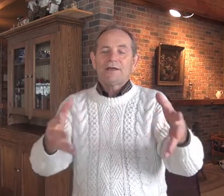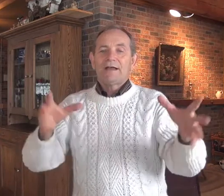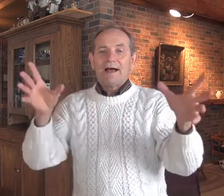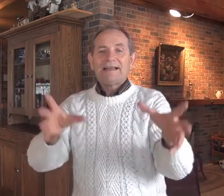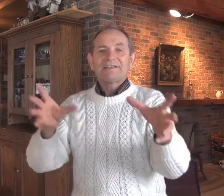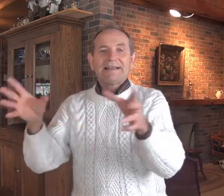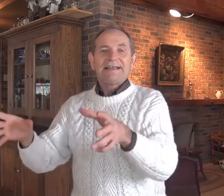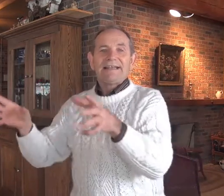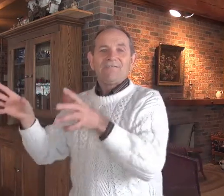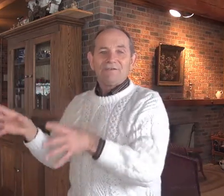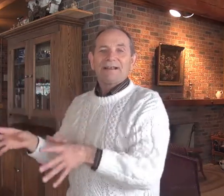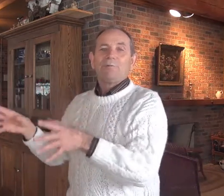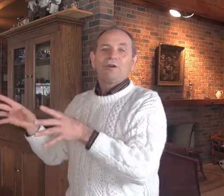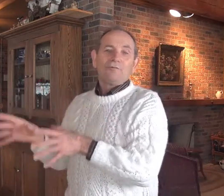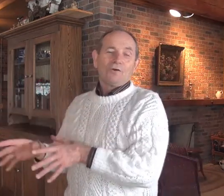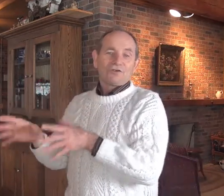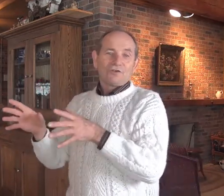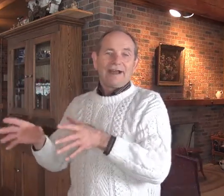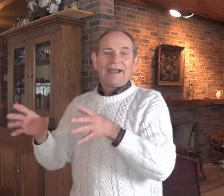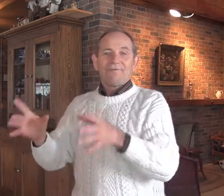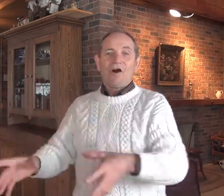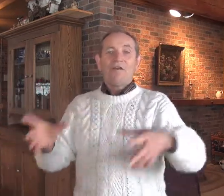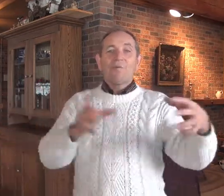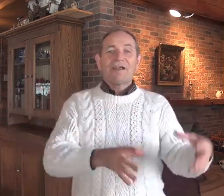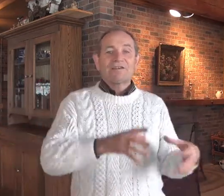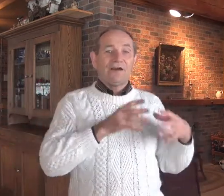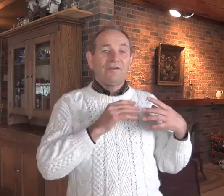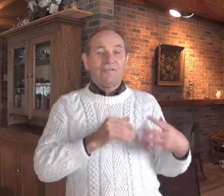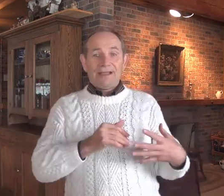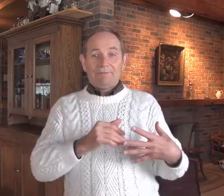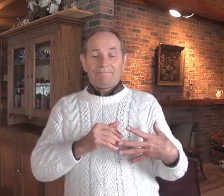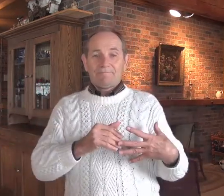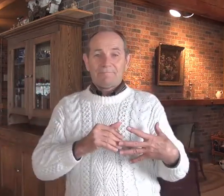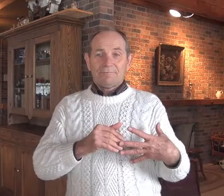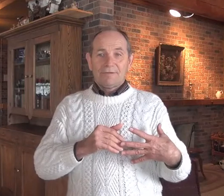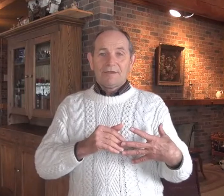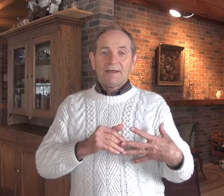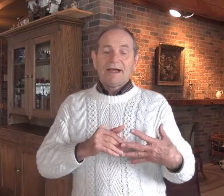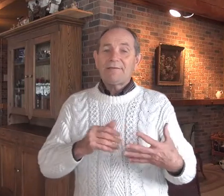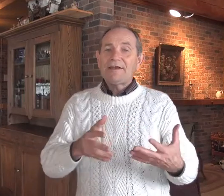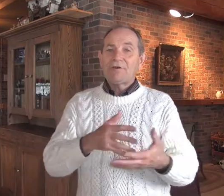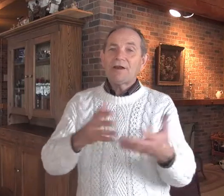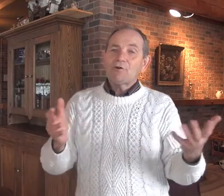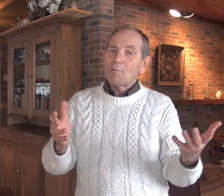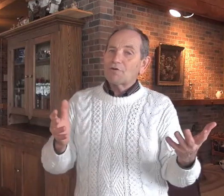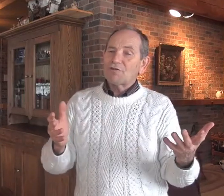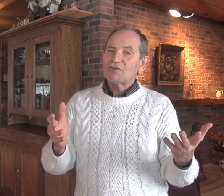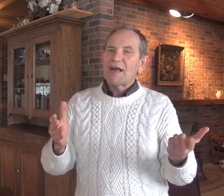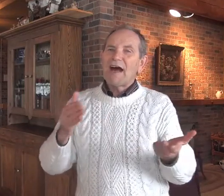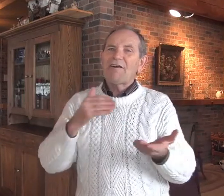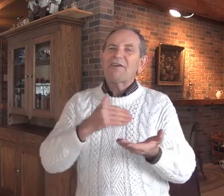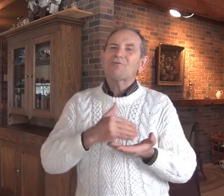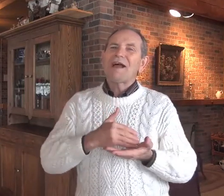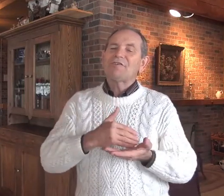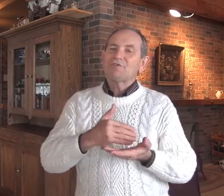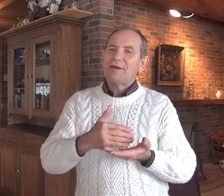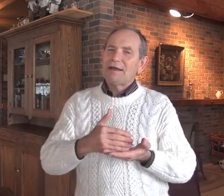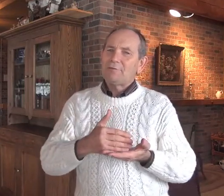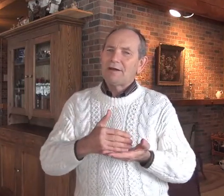isolate the effect of what a divorce is going to have on the rest of the family? And then if you're not a corporate structure, how do you track the sweat equity?